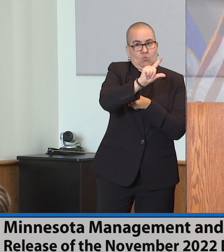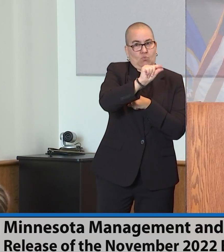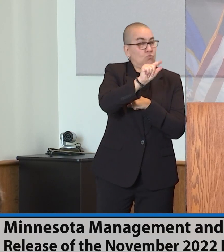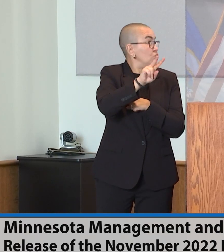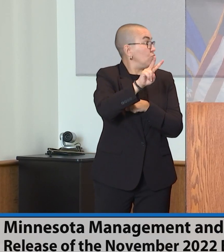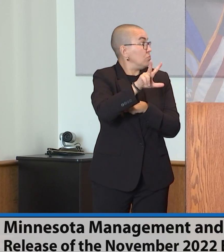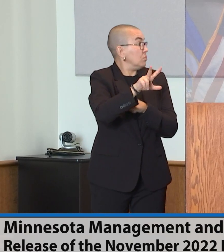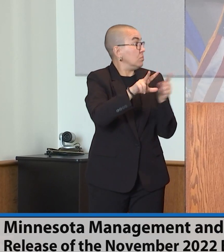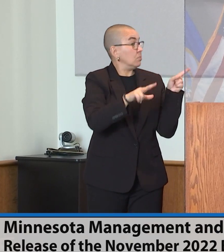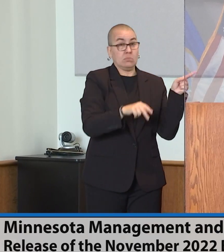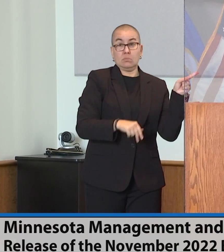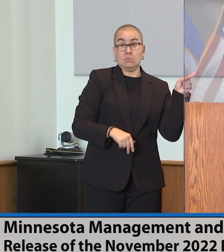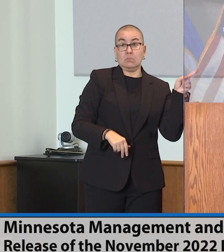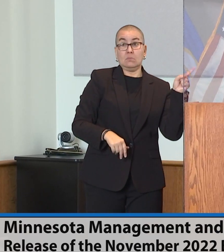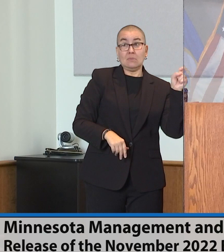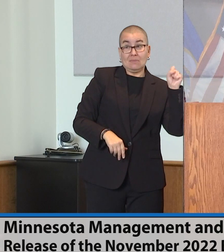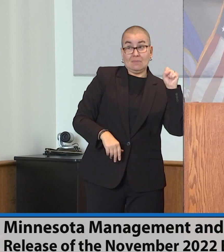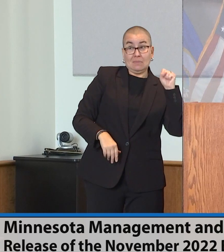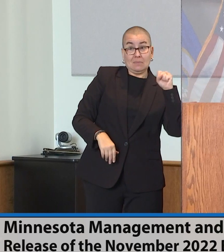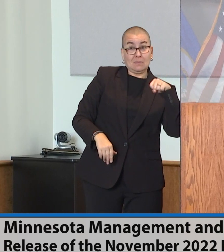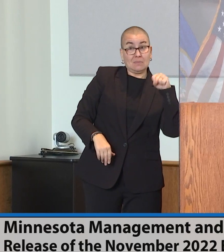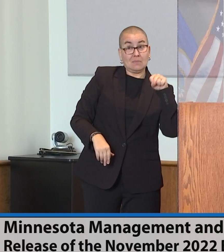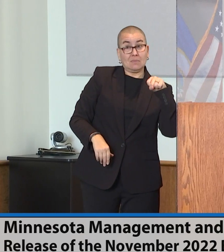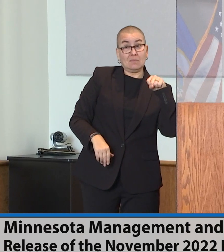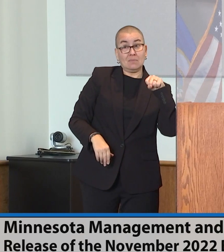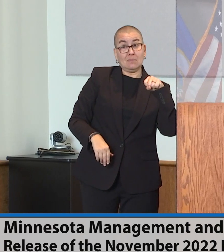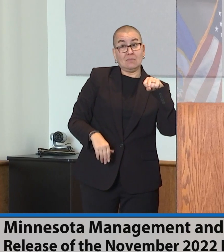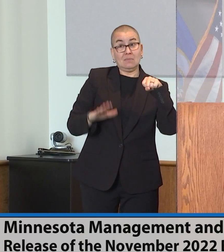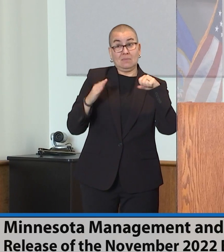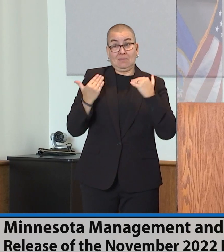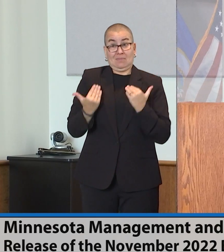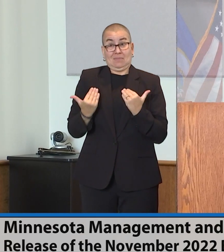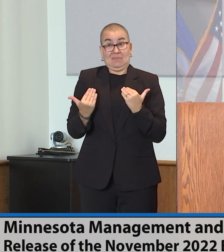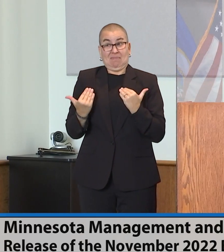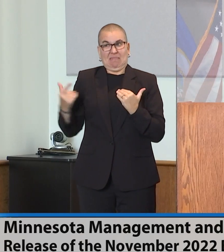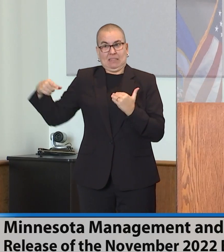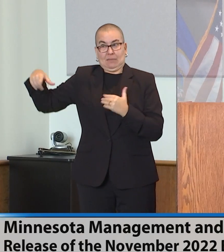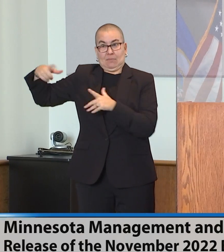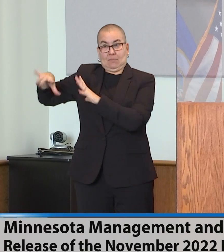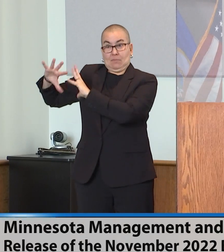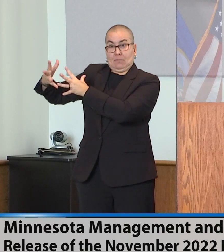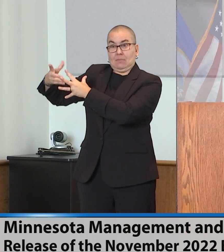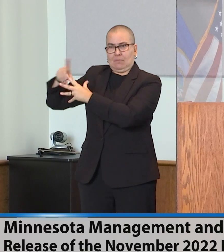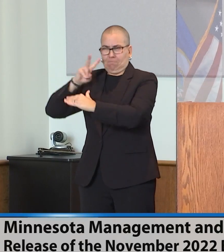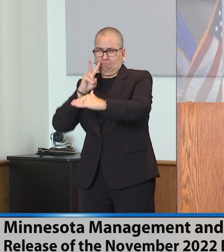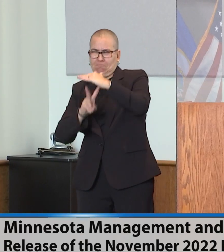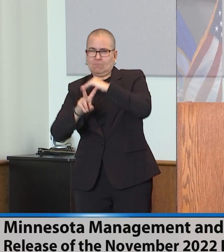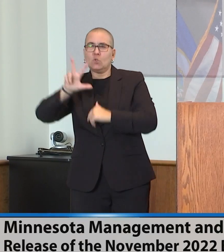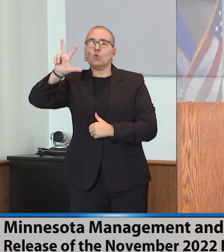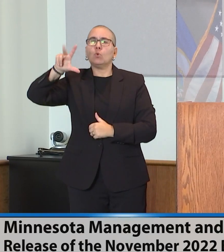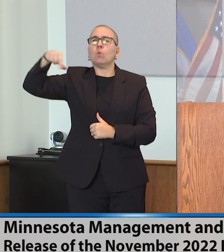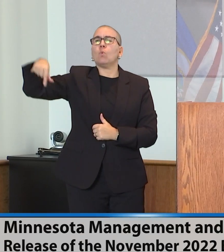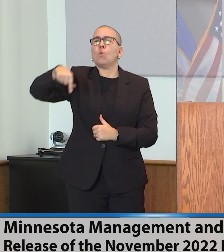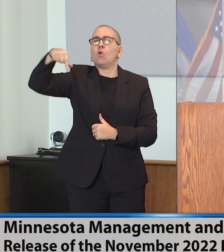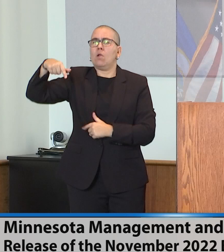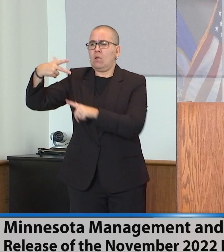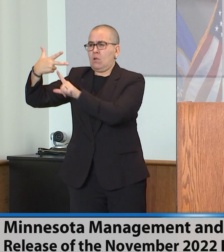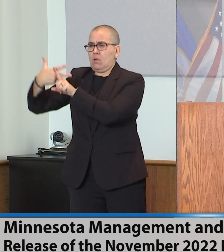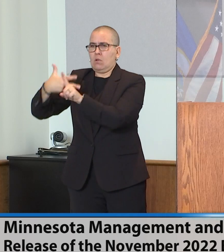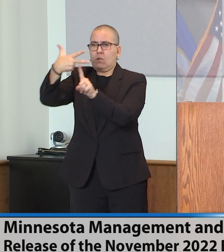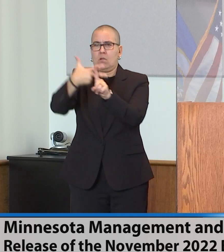Yes. Therefore, they're currently forecasting a three-quarter recession. So three-quarters of GDP decline